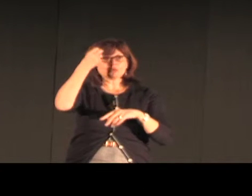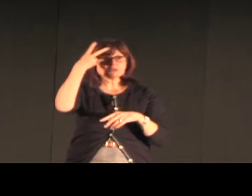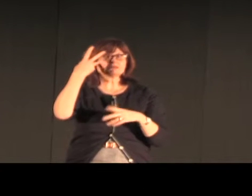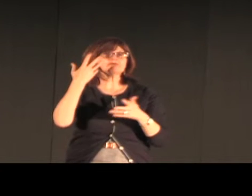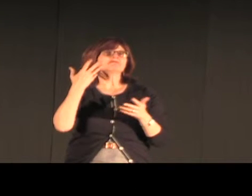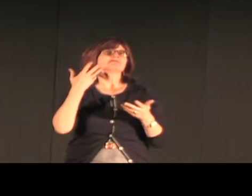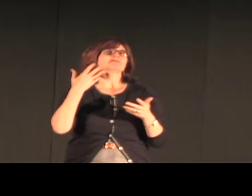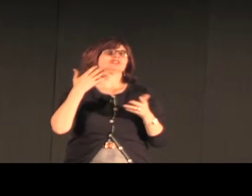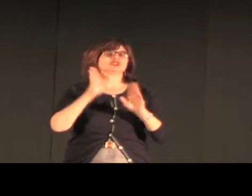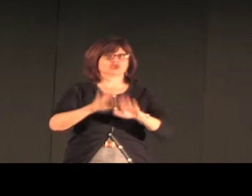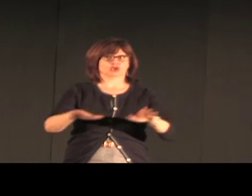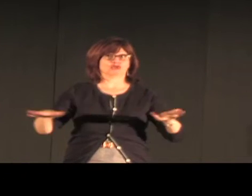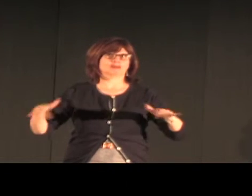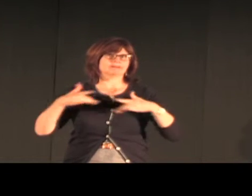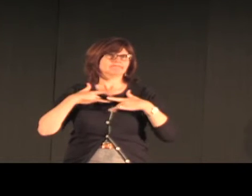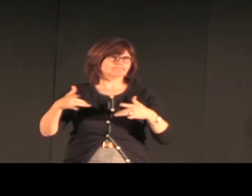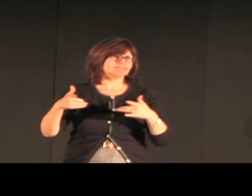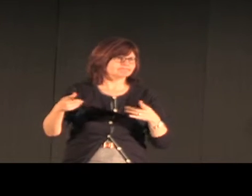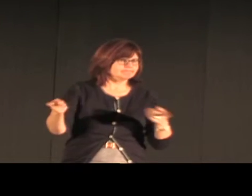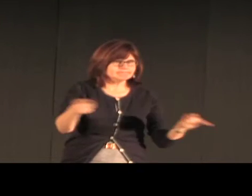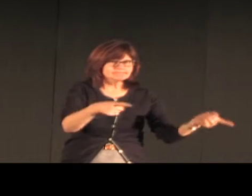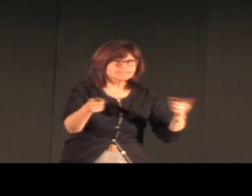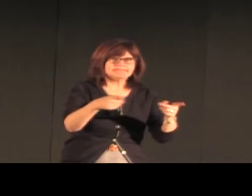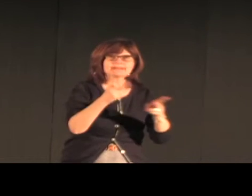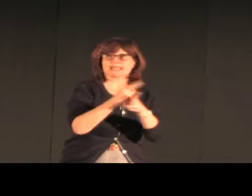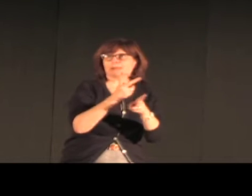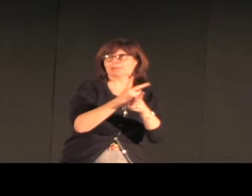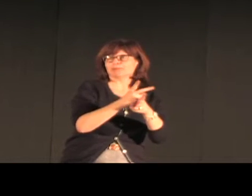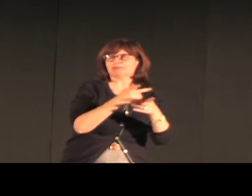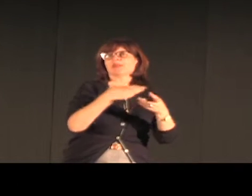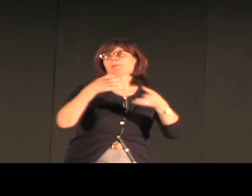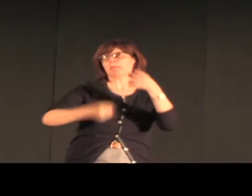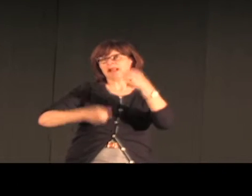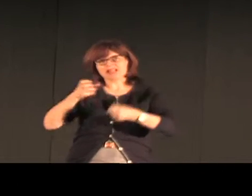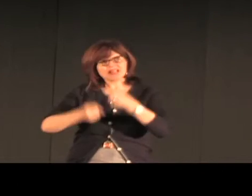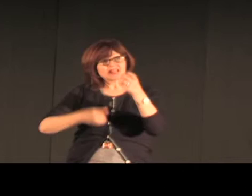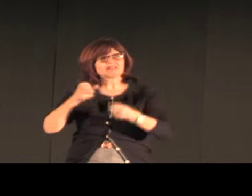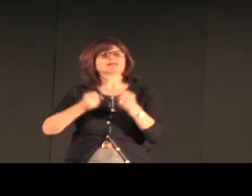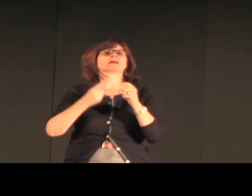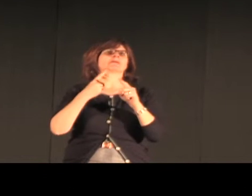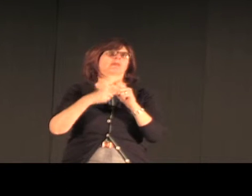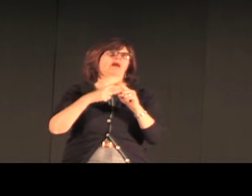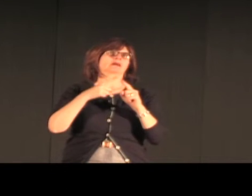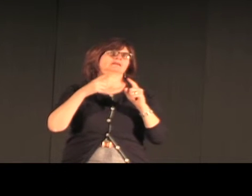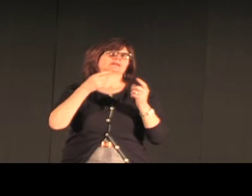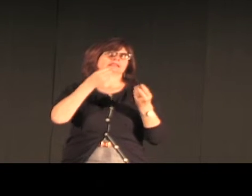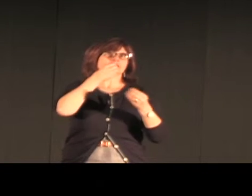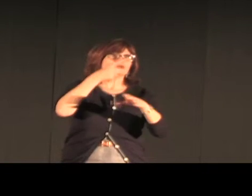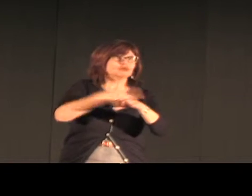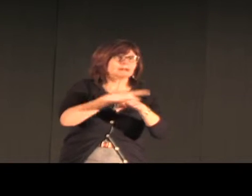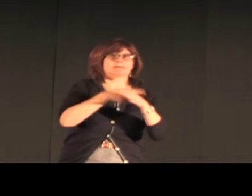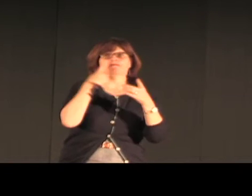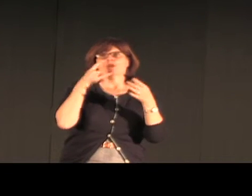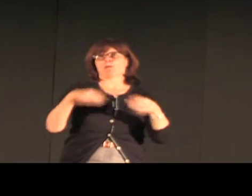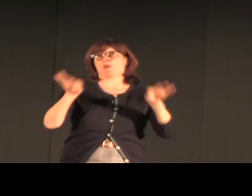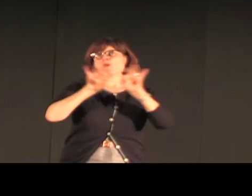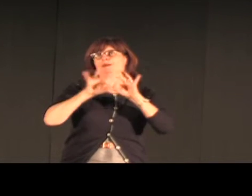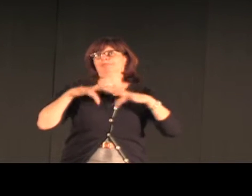You can see grazing sheep, goats. The children are often taking care of the animals. They milk the herd.